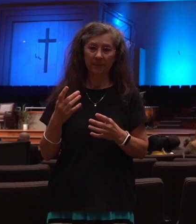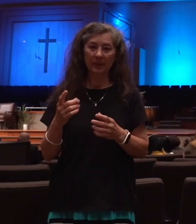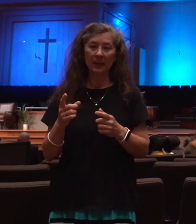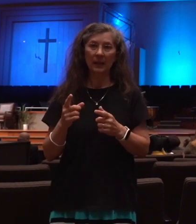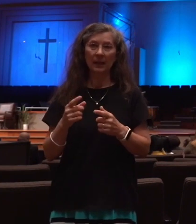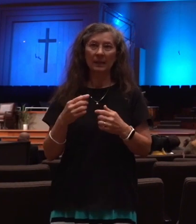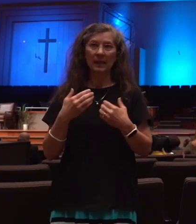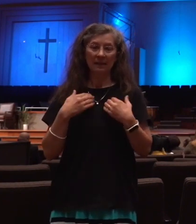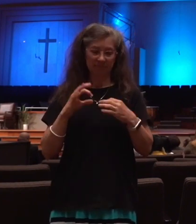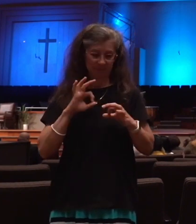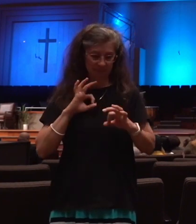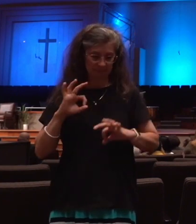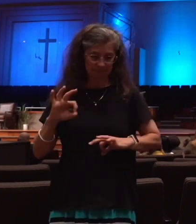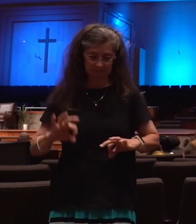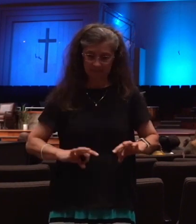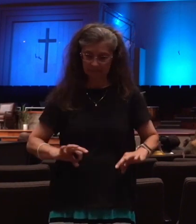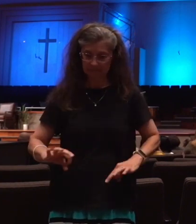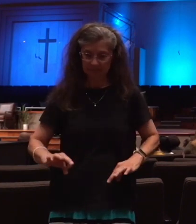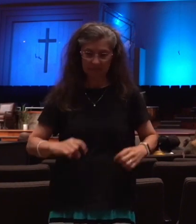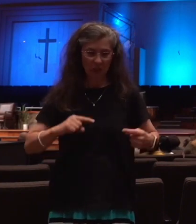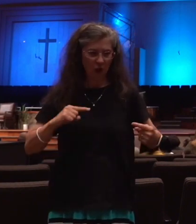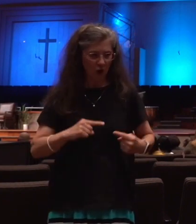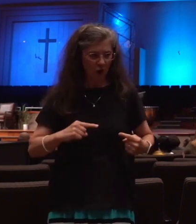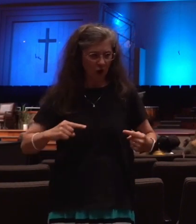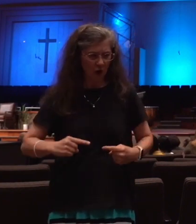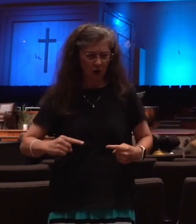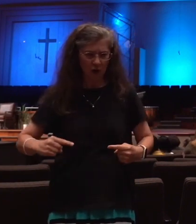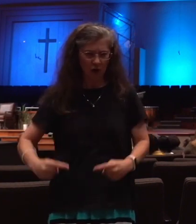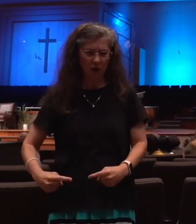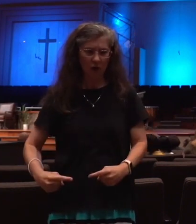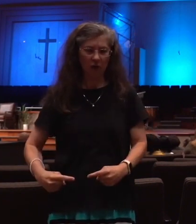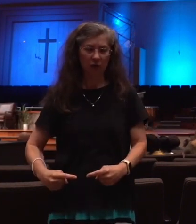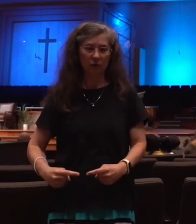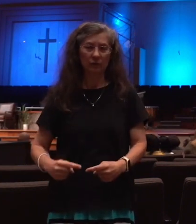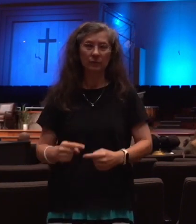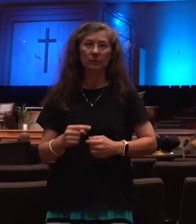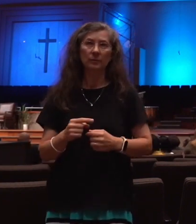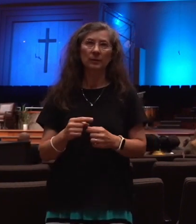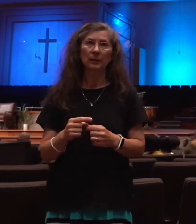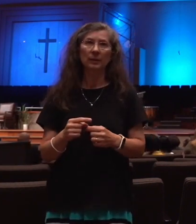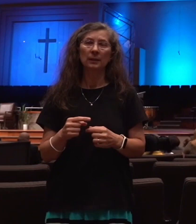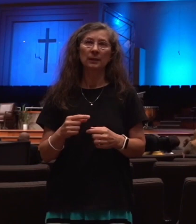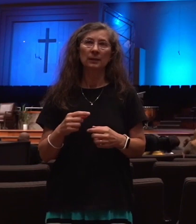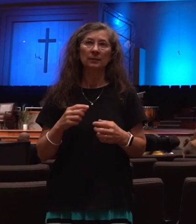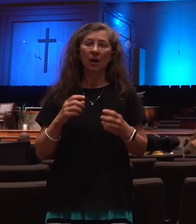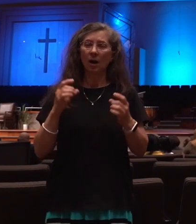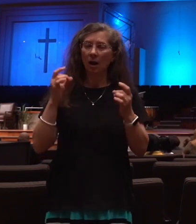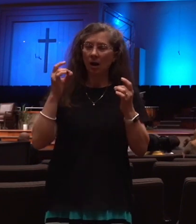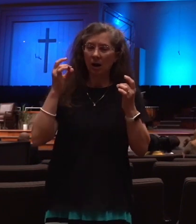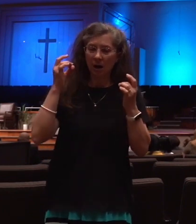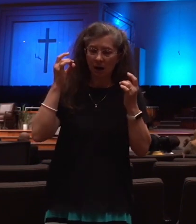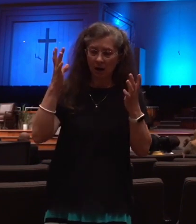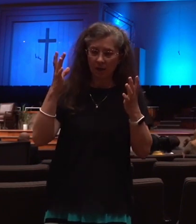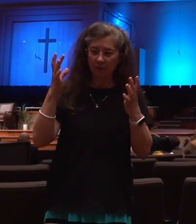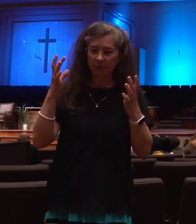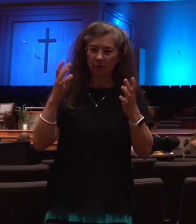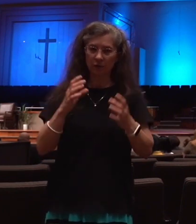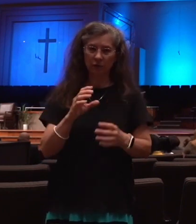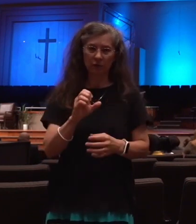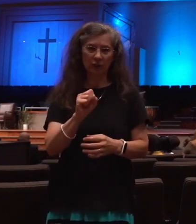that develop on them. That took the mark of the beast. A grievous sore, an outbreak of some kind of a sore. Some think it might